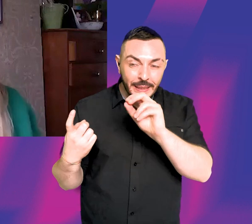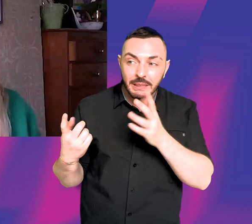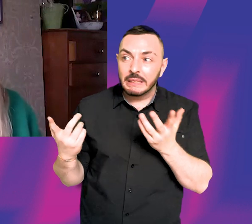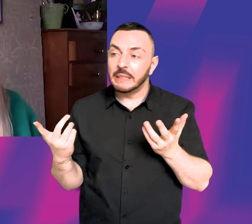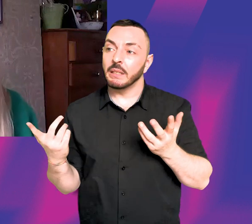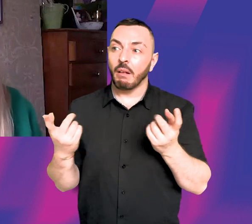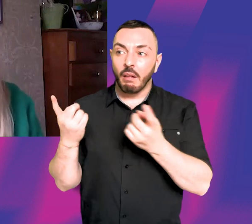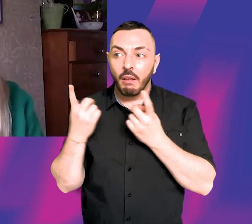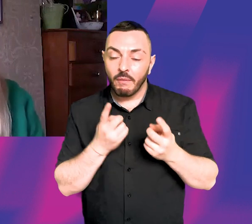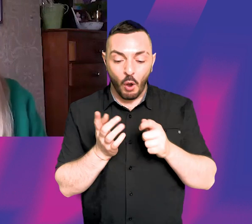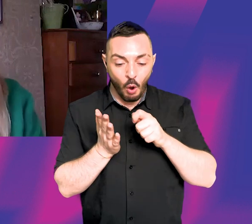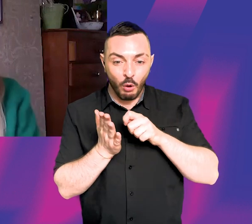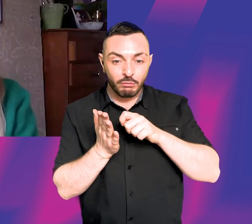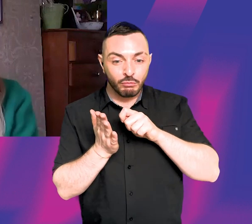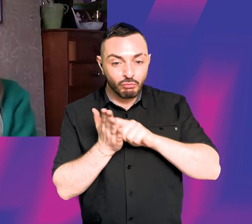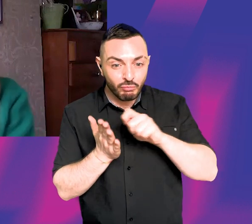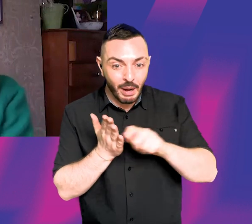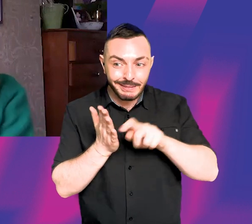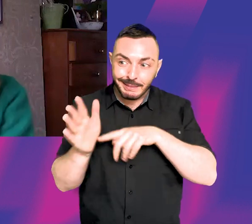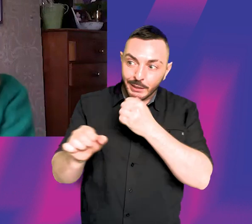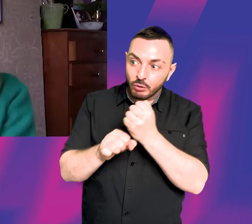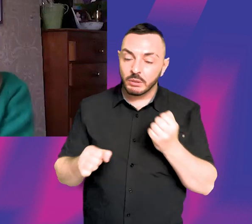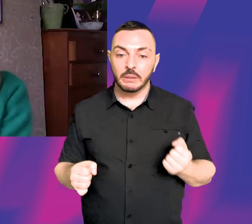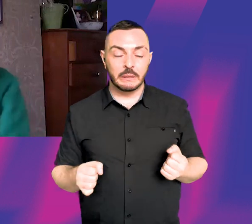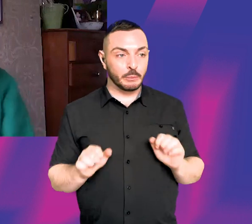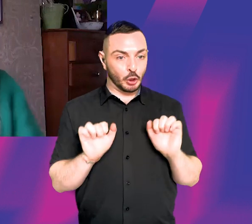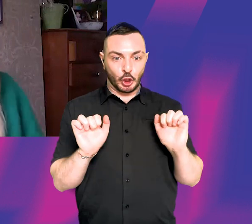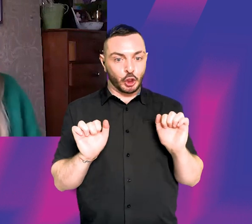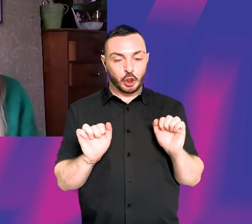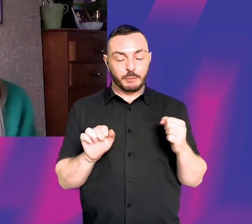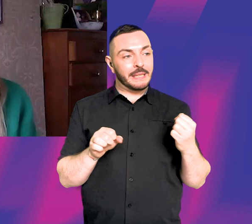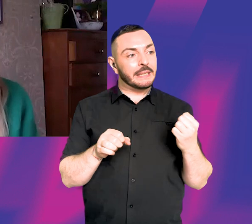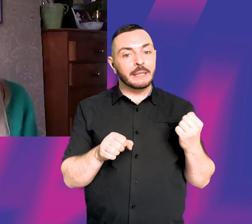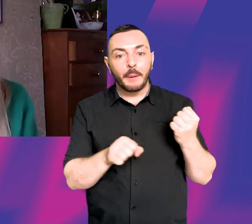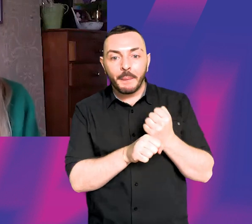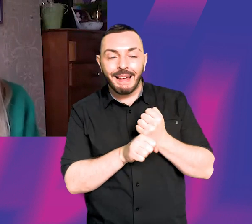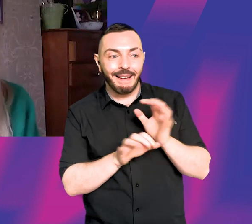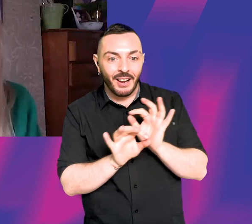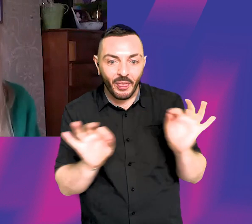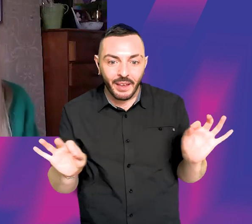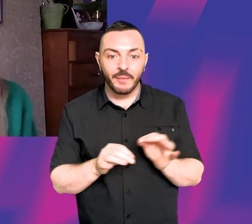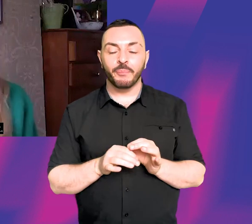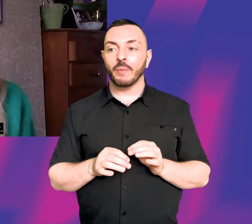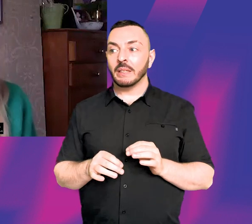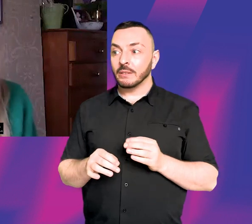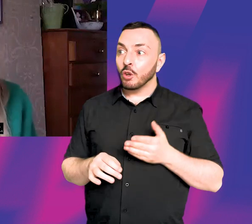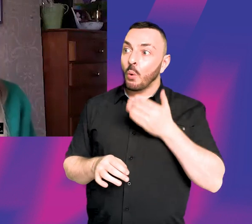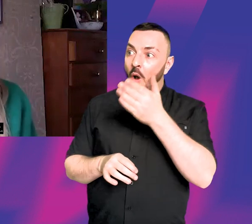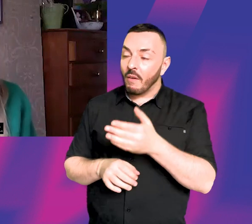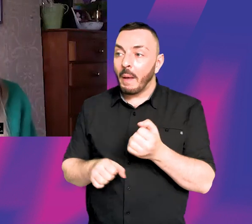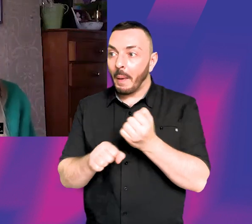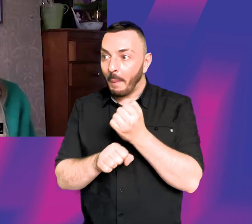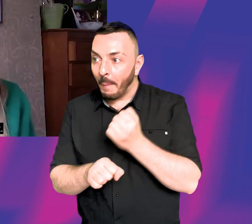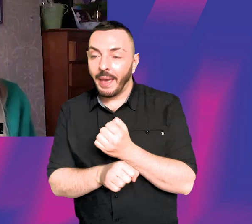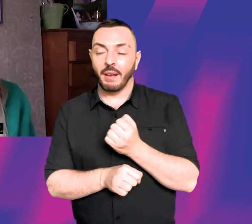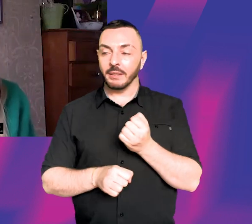well established career as an actor, was it was hard, you know, I hadn't made anything, you know, so I was able to go off, make my short film, and then I was able to get